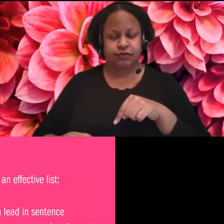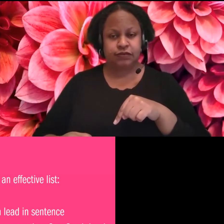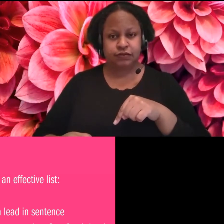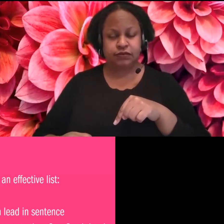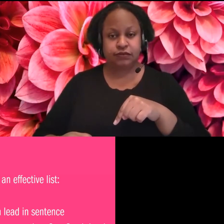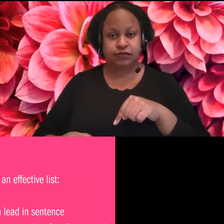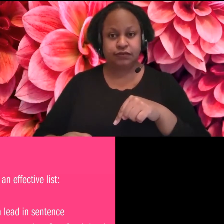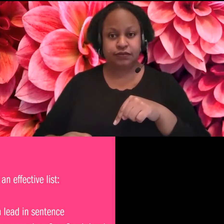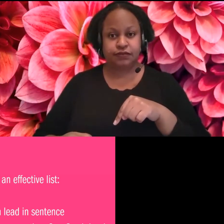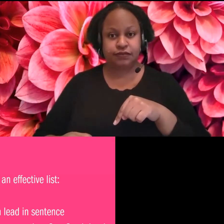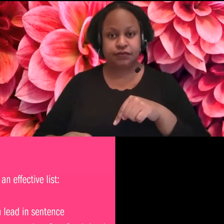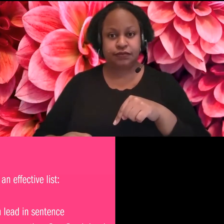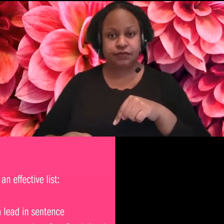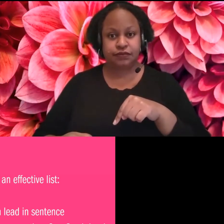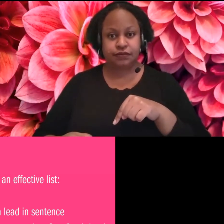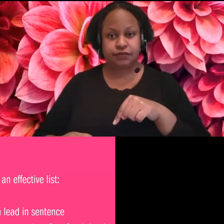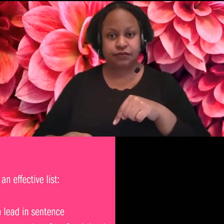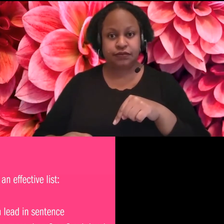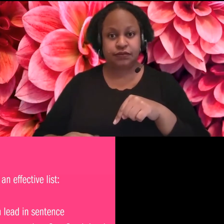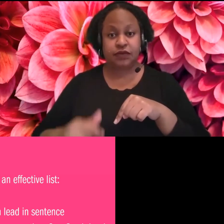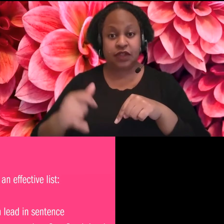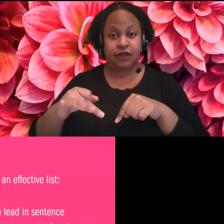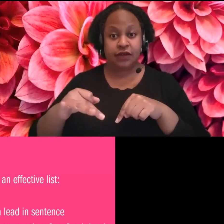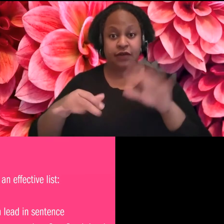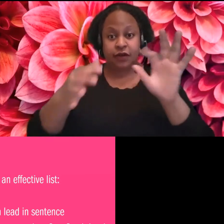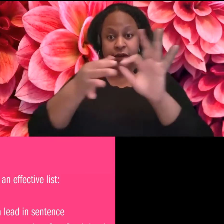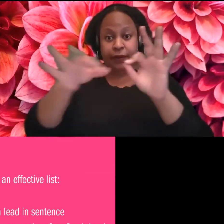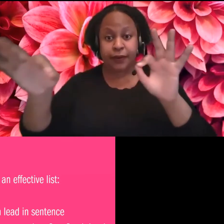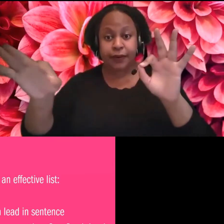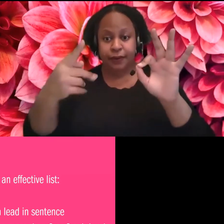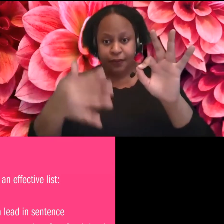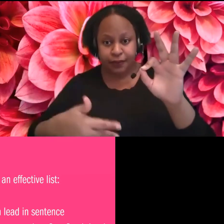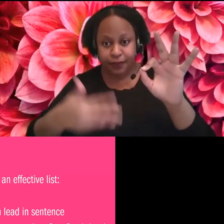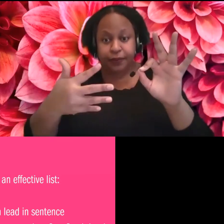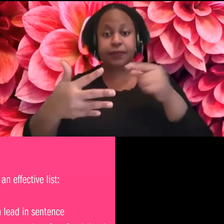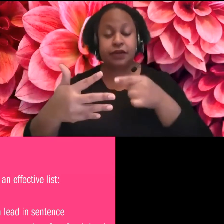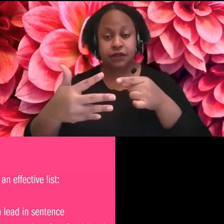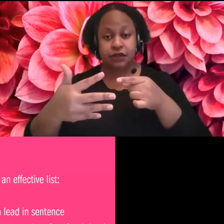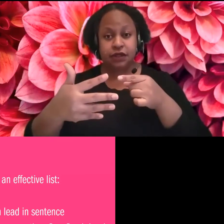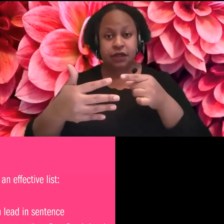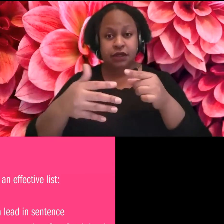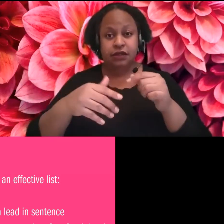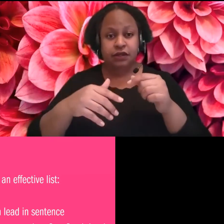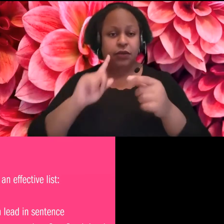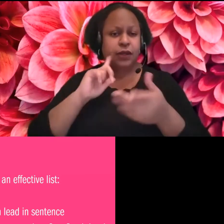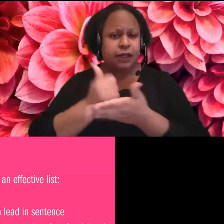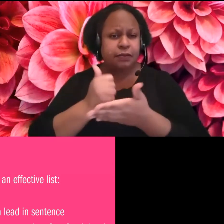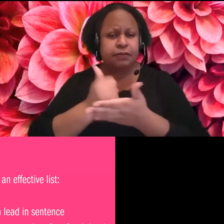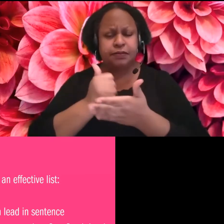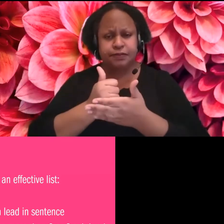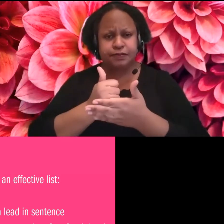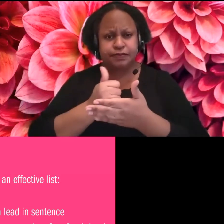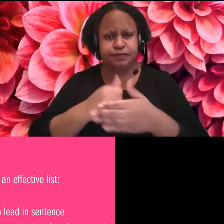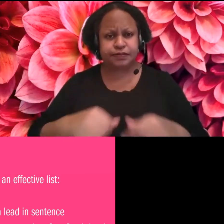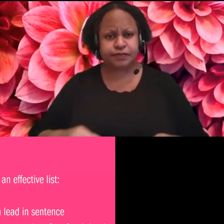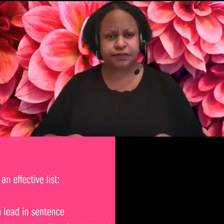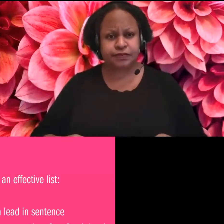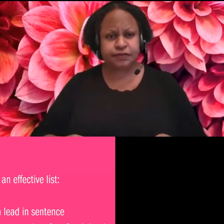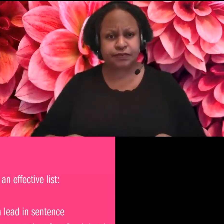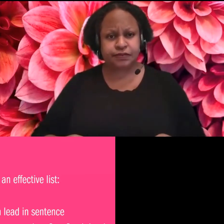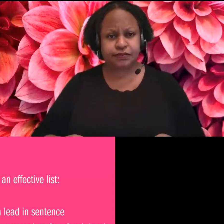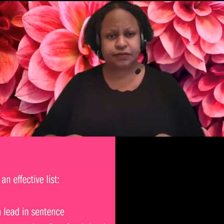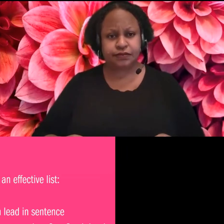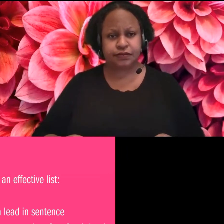you make it make sense like that, it's helpful. Um, so this is where I wanted to say